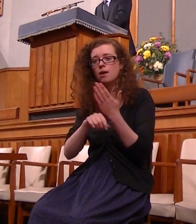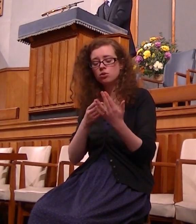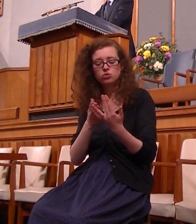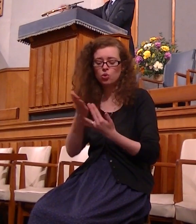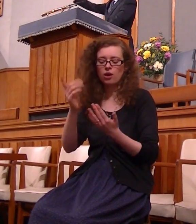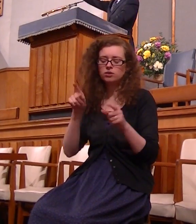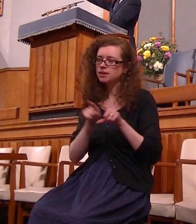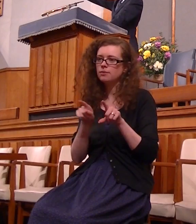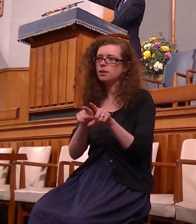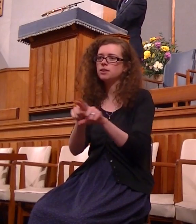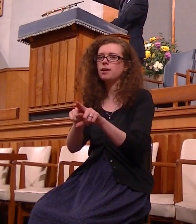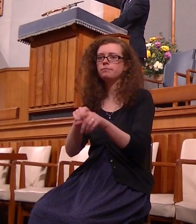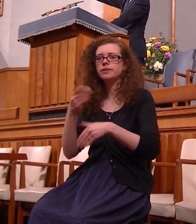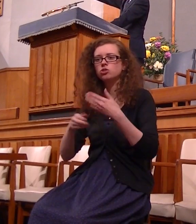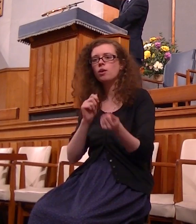same rebellion